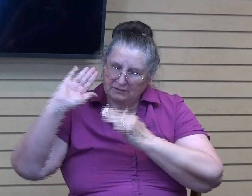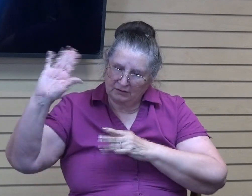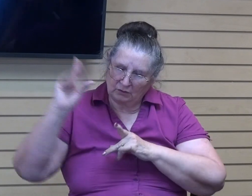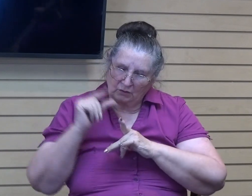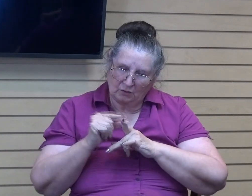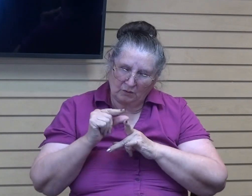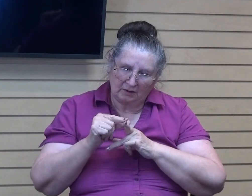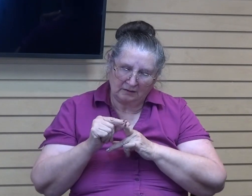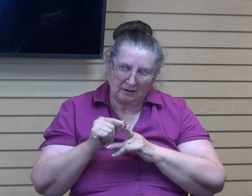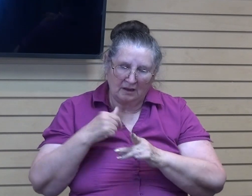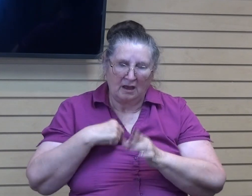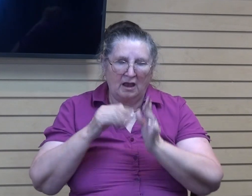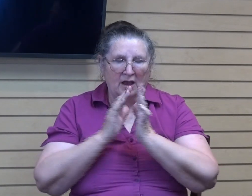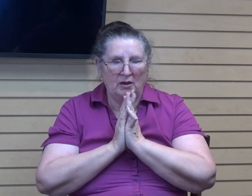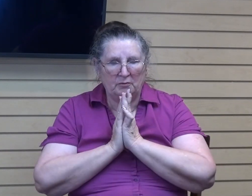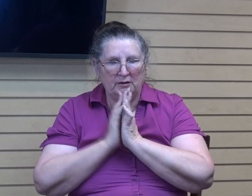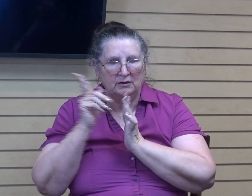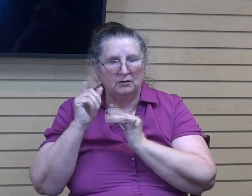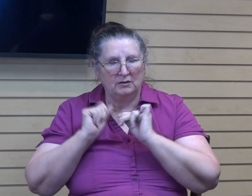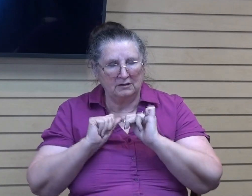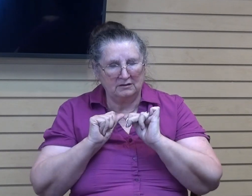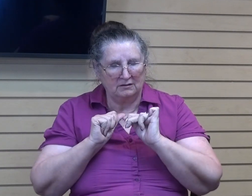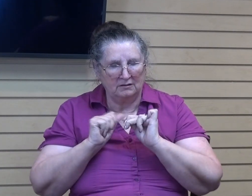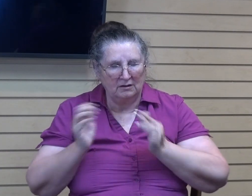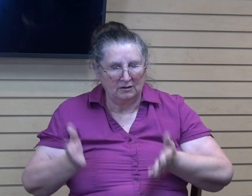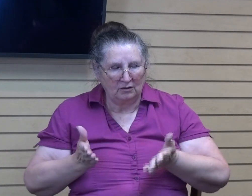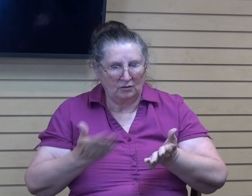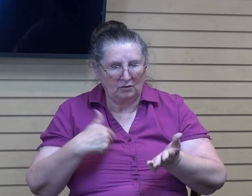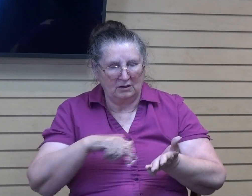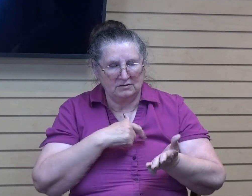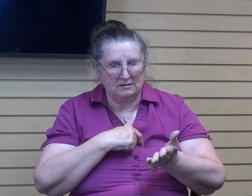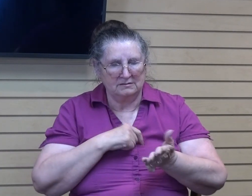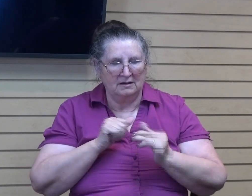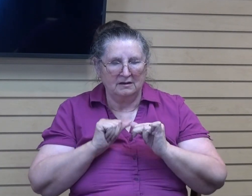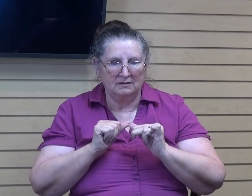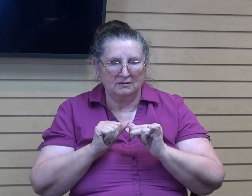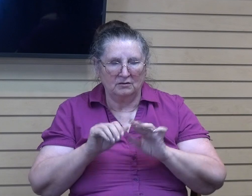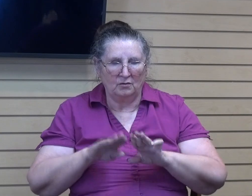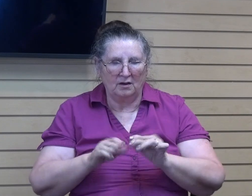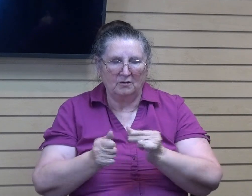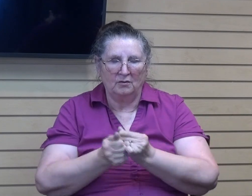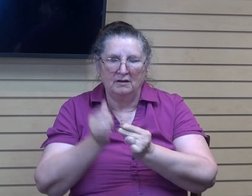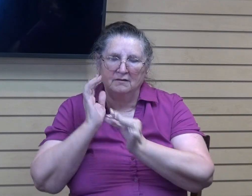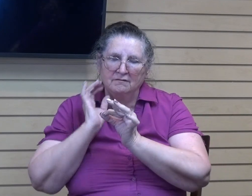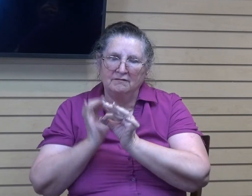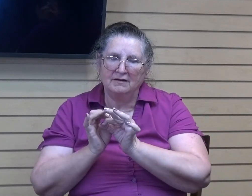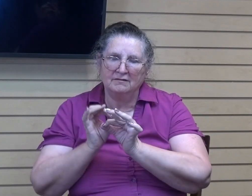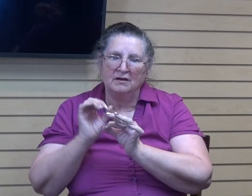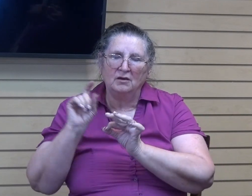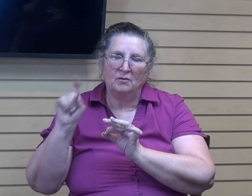that you would continue to encourage us and to continue to walk in faith, and we ask it in Jesus' name. Amen. Amen.